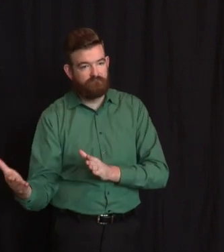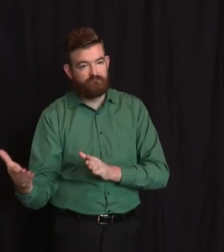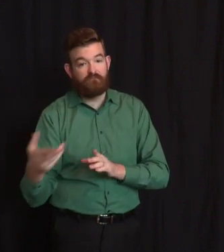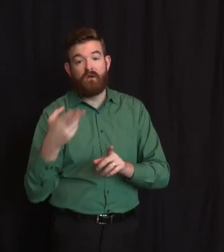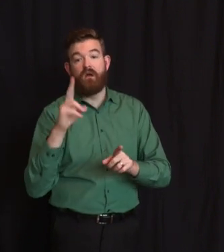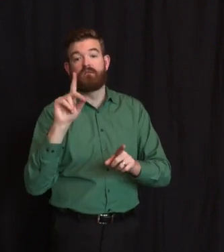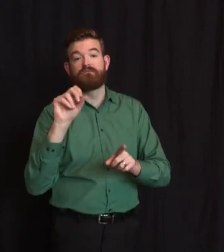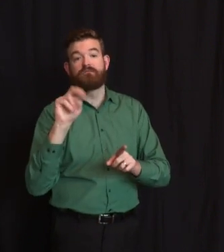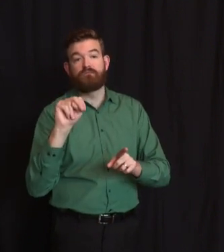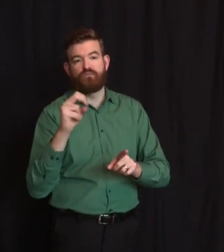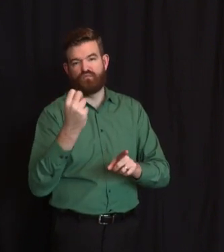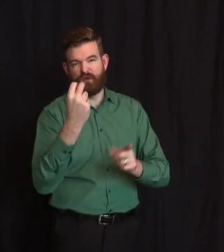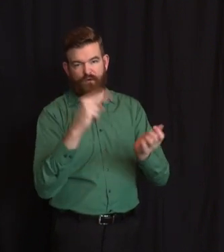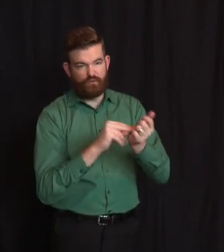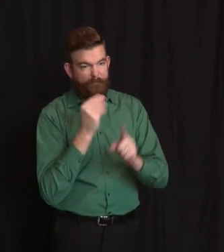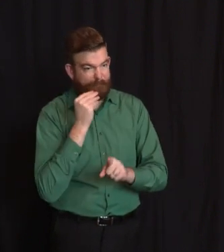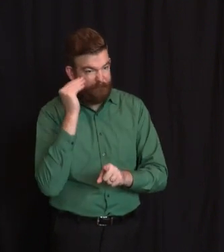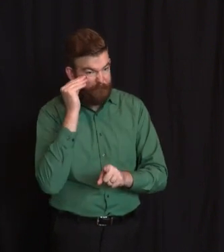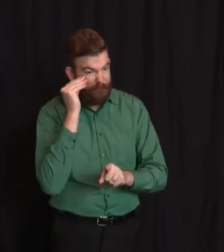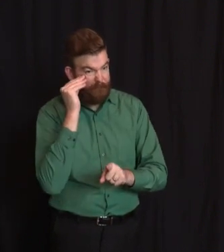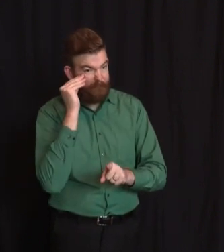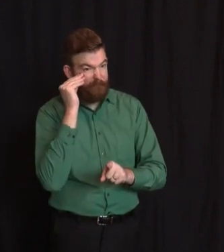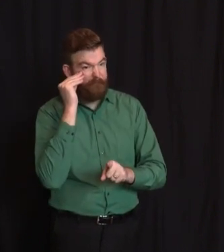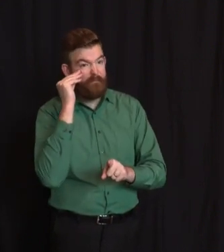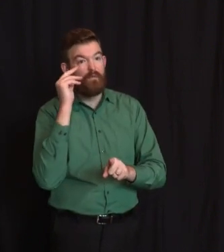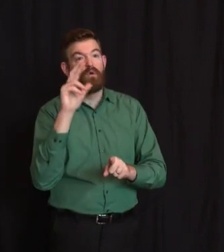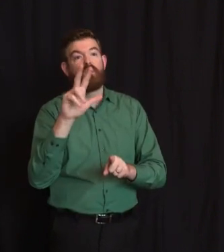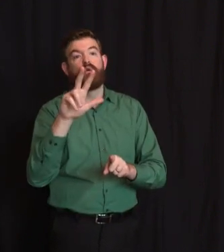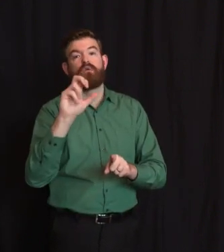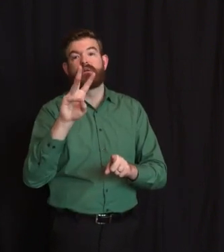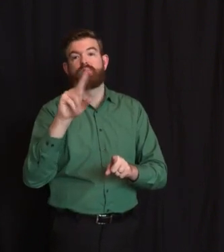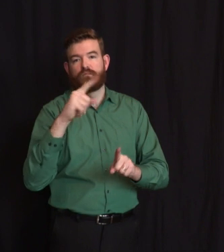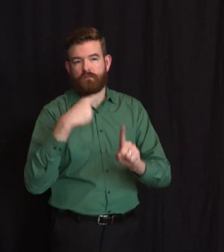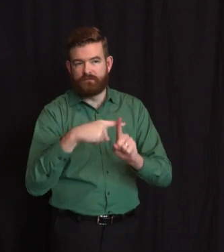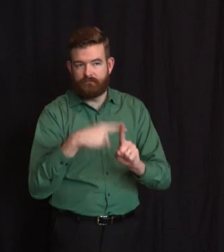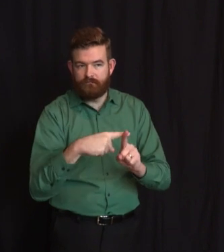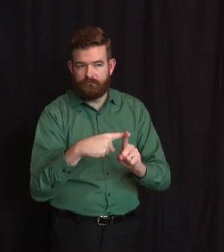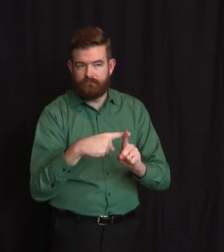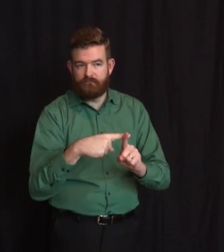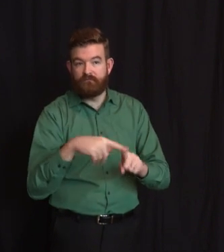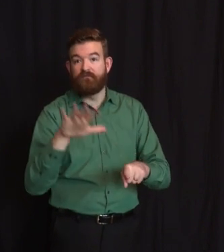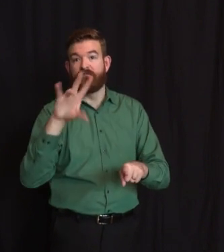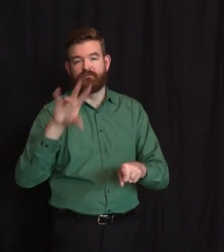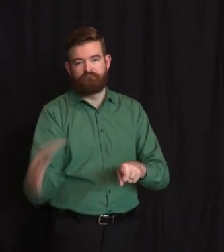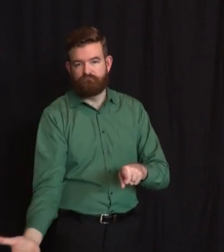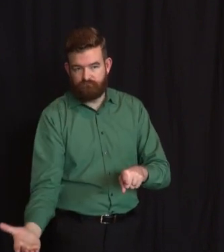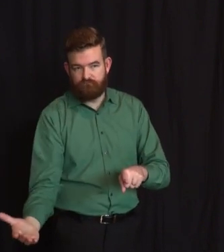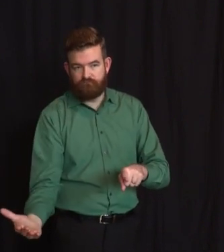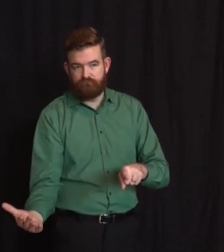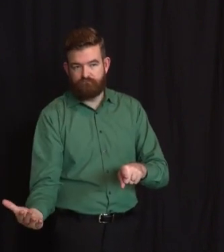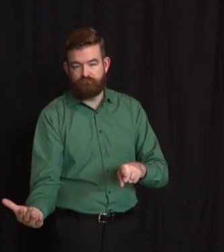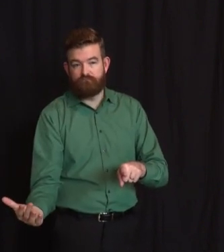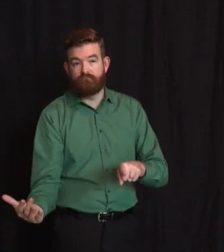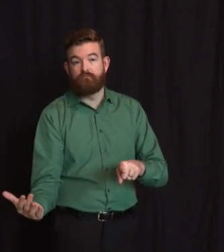361 cases and 57 deaths and In Hunterton County, four facilities